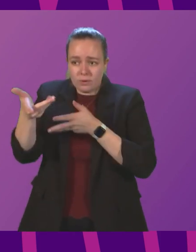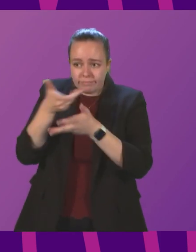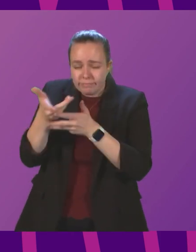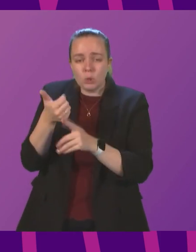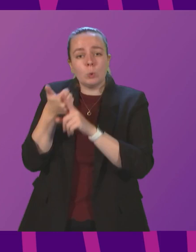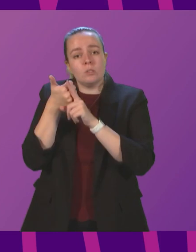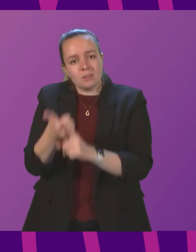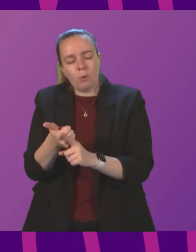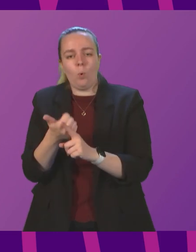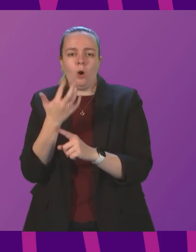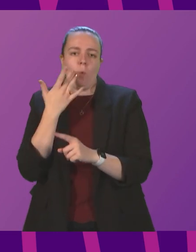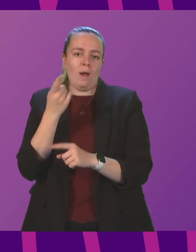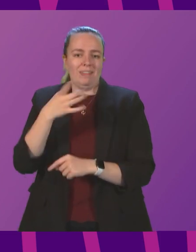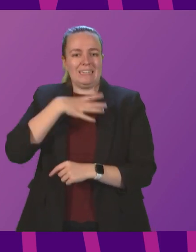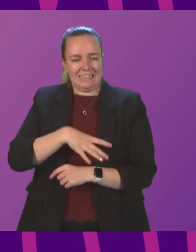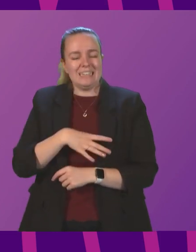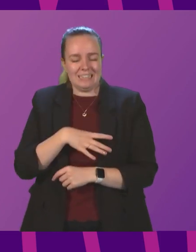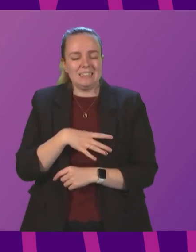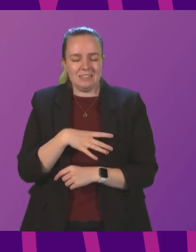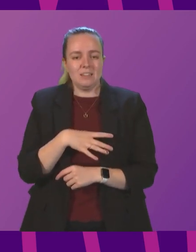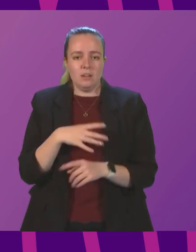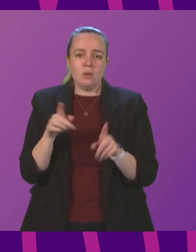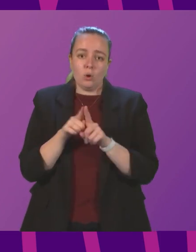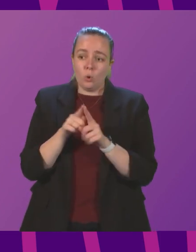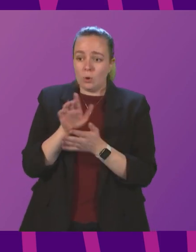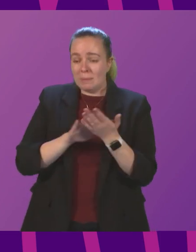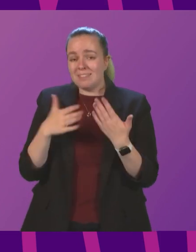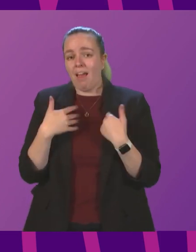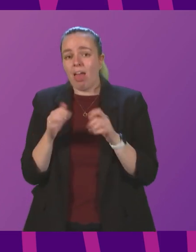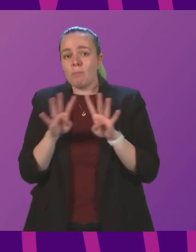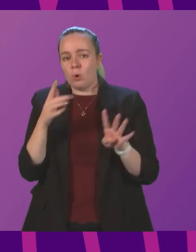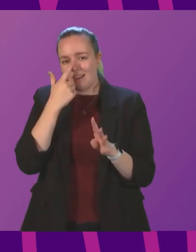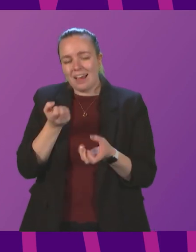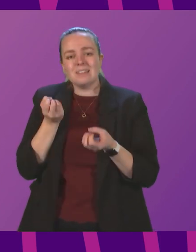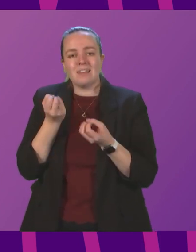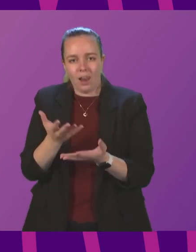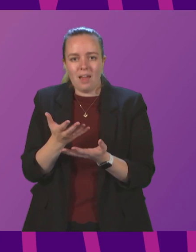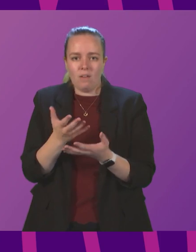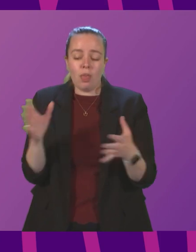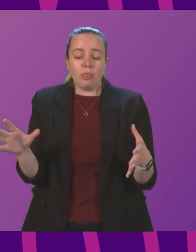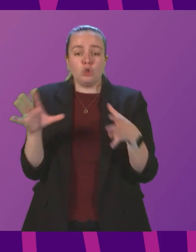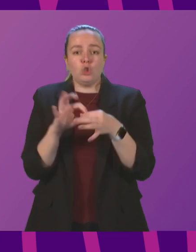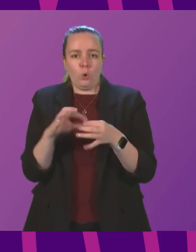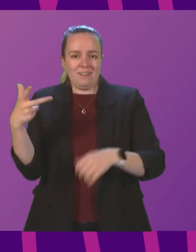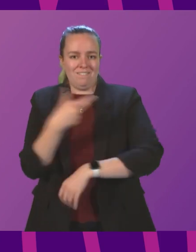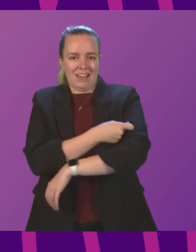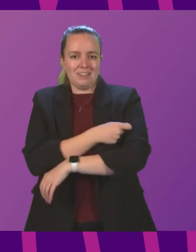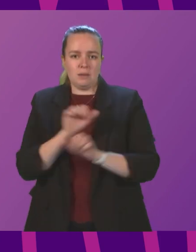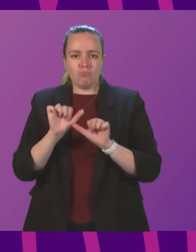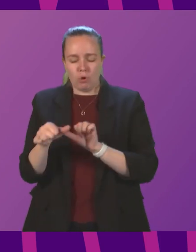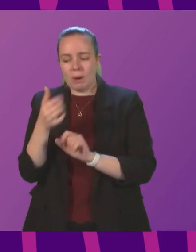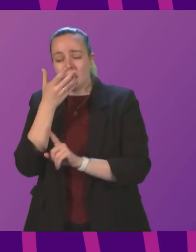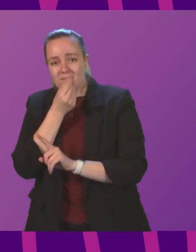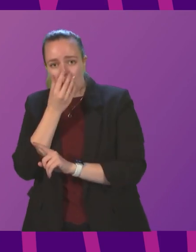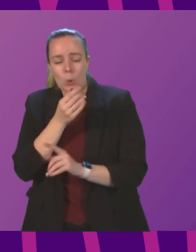support where it is necessary to do so and to enable health boards to be able to deliver the joint vaccination programmes between the